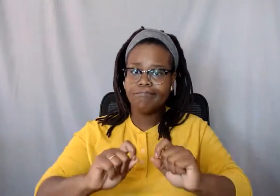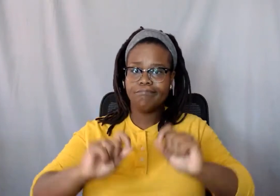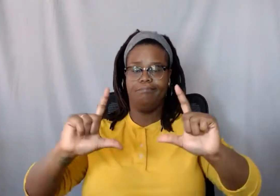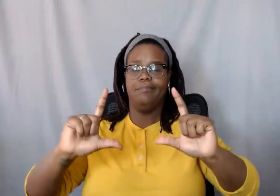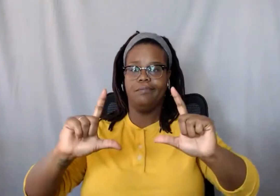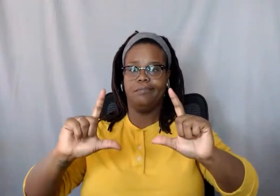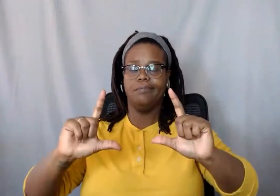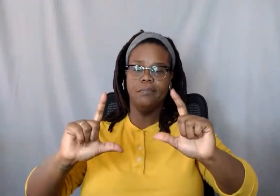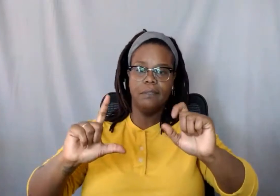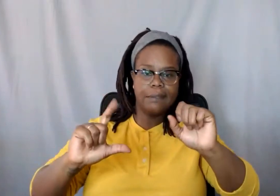can restate it.